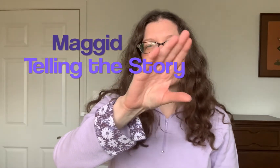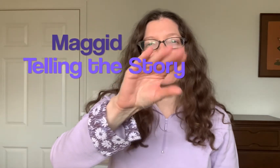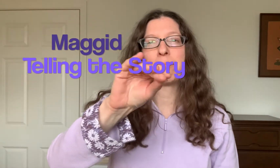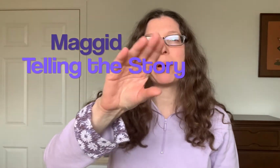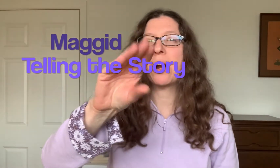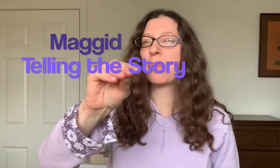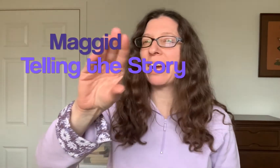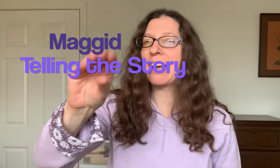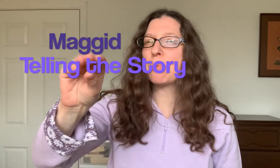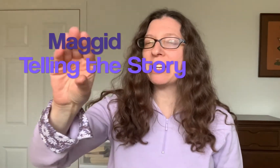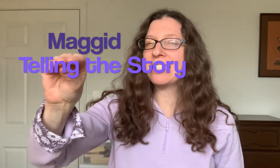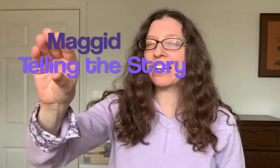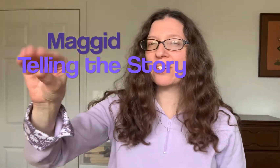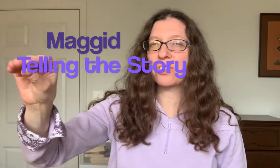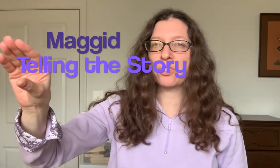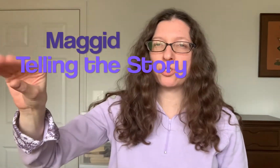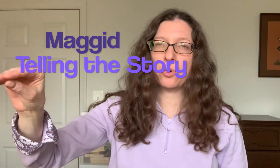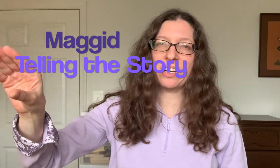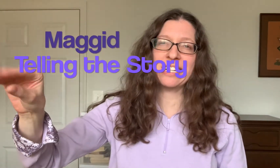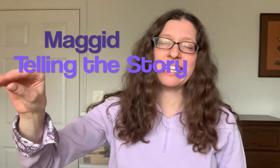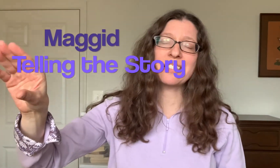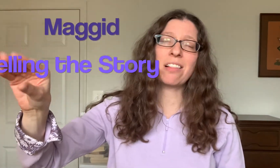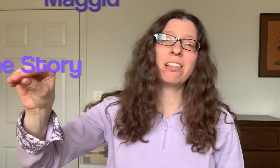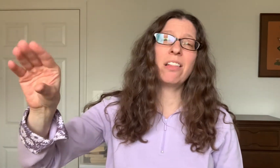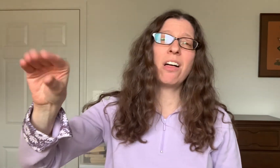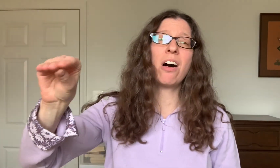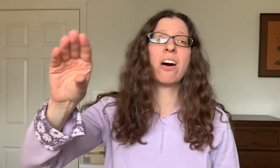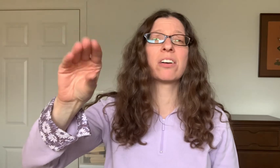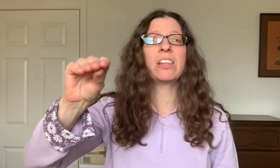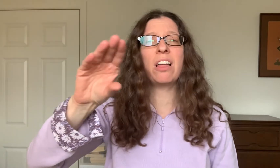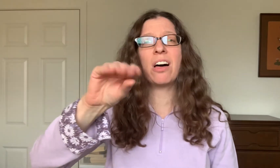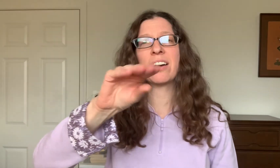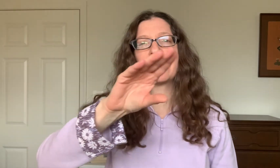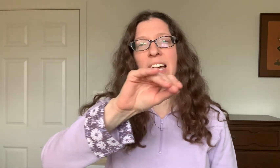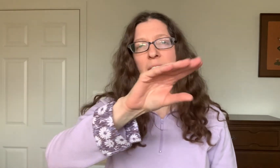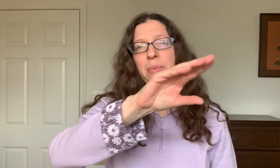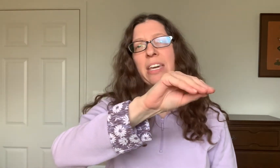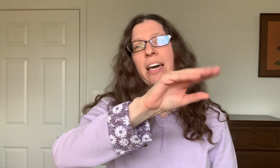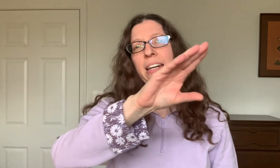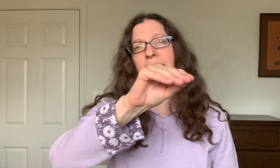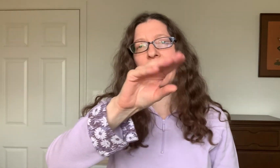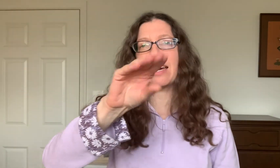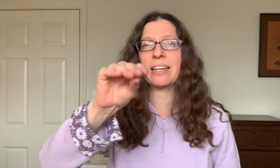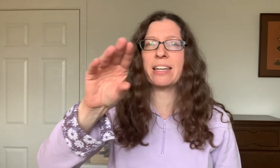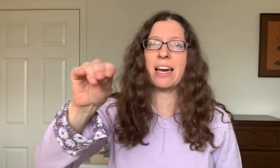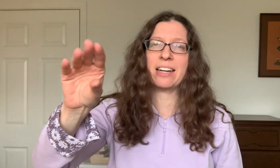the part where everybody tells the story and it takes a long, long time. Yada, yada, yada.